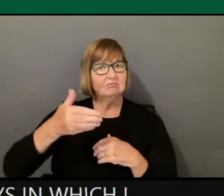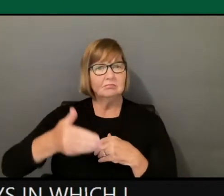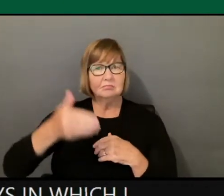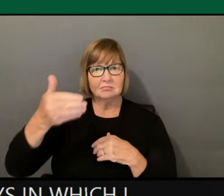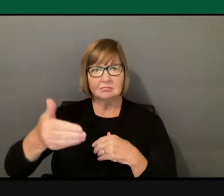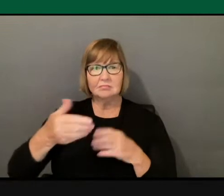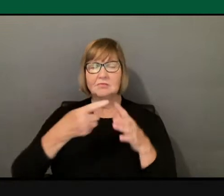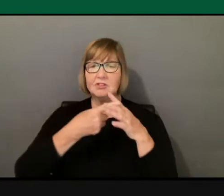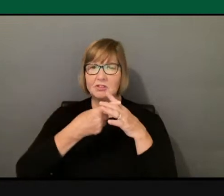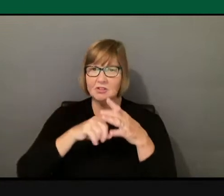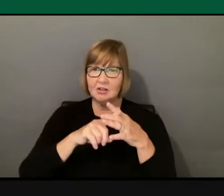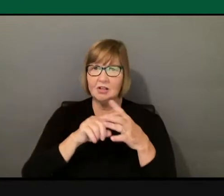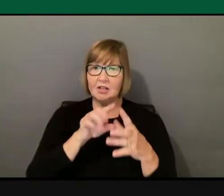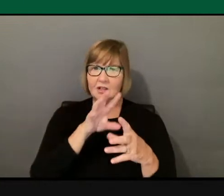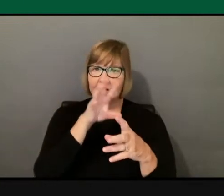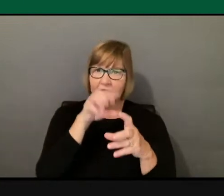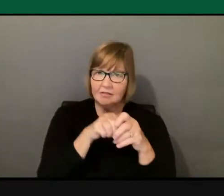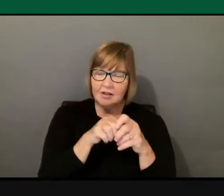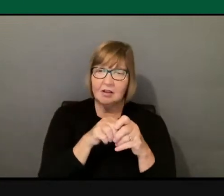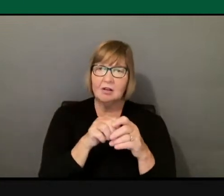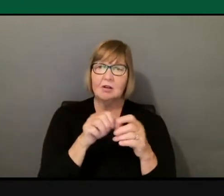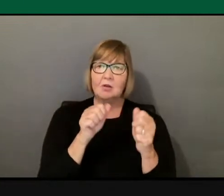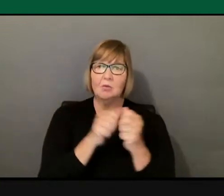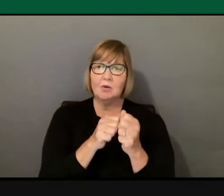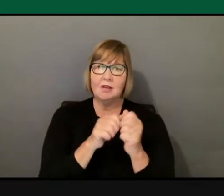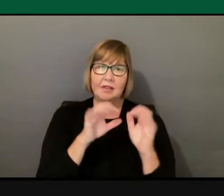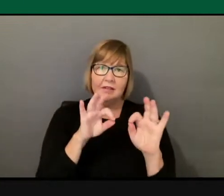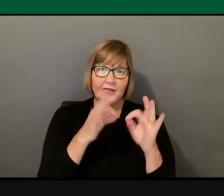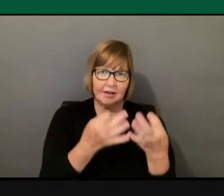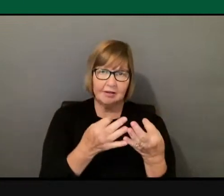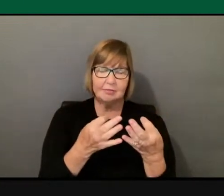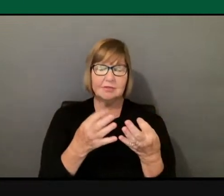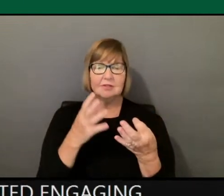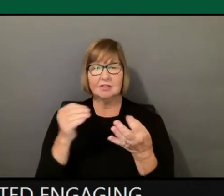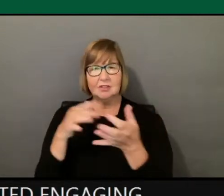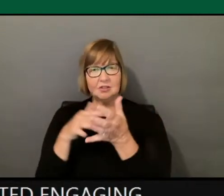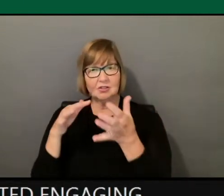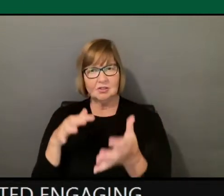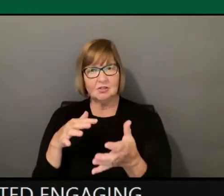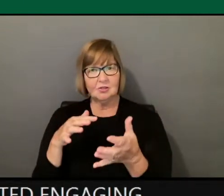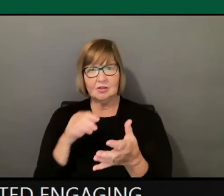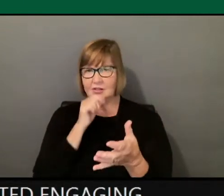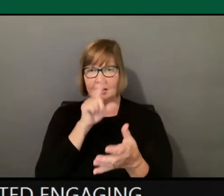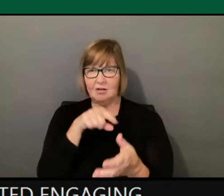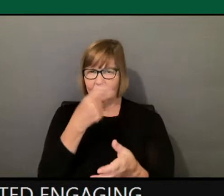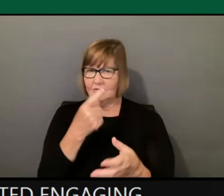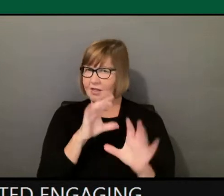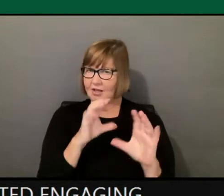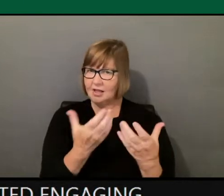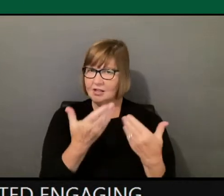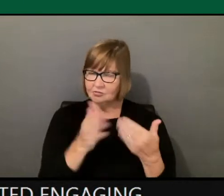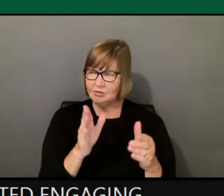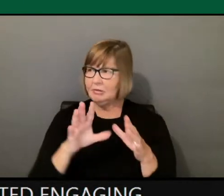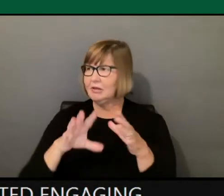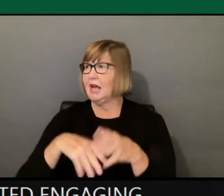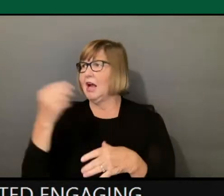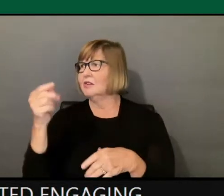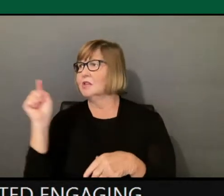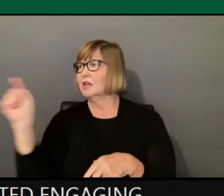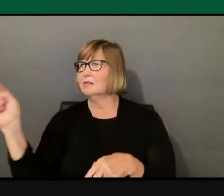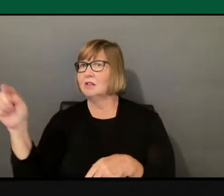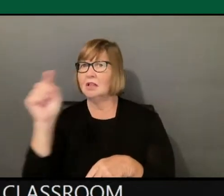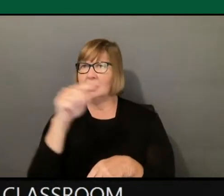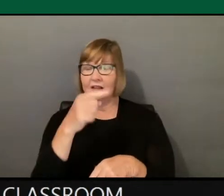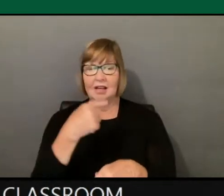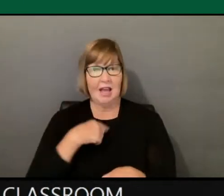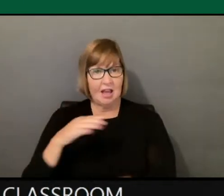with families and students outside of the classroom setting. And I began to understand, despite me growing up in